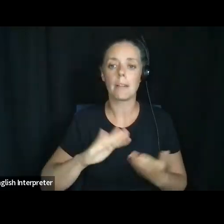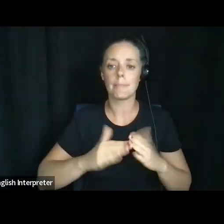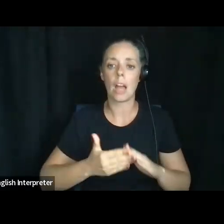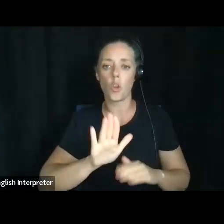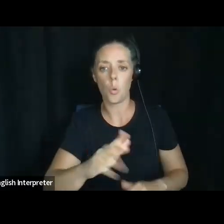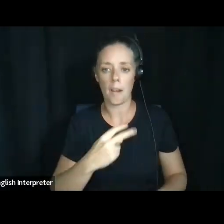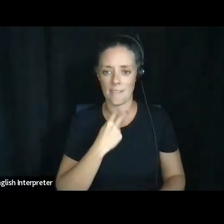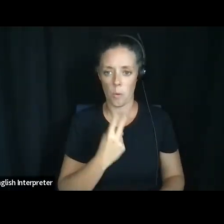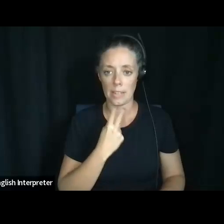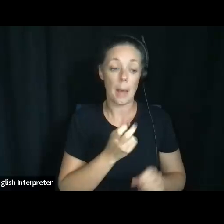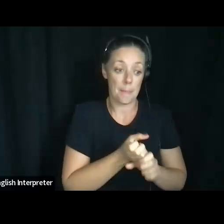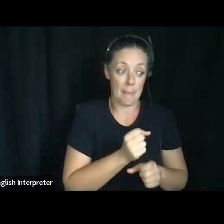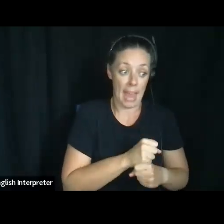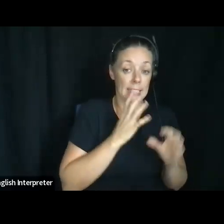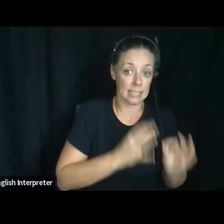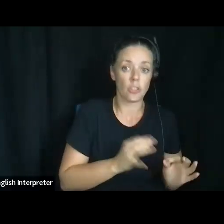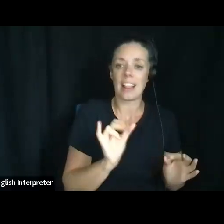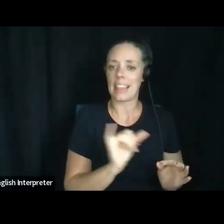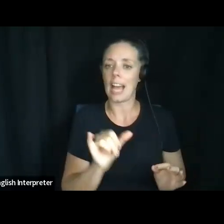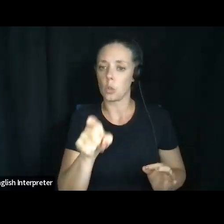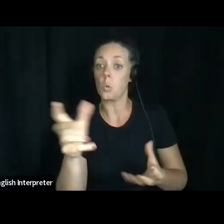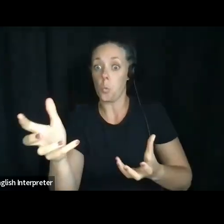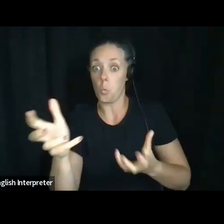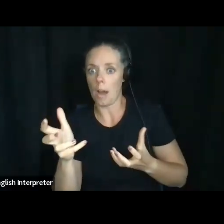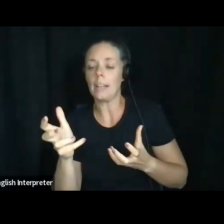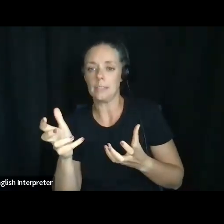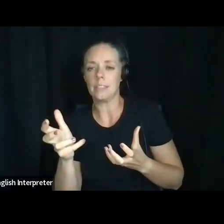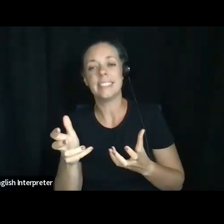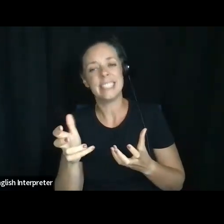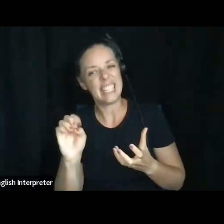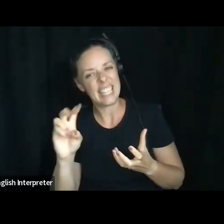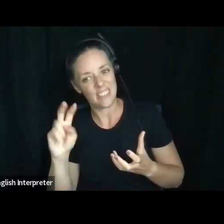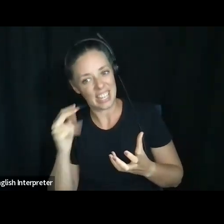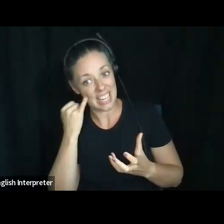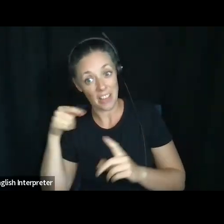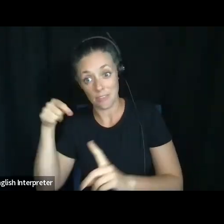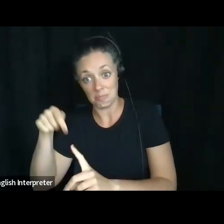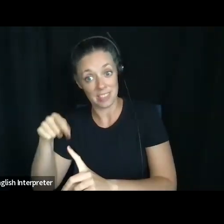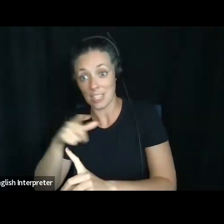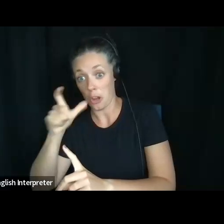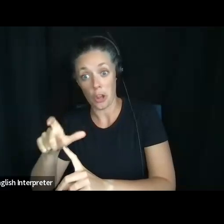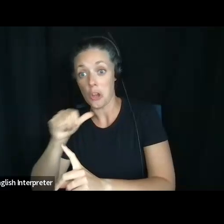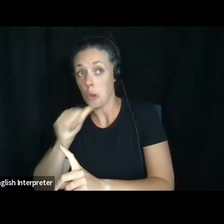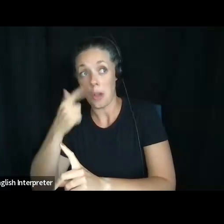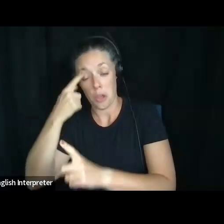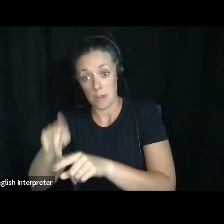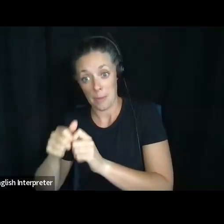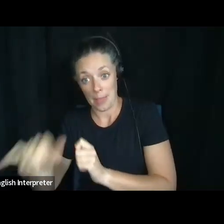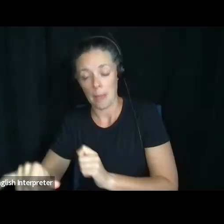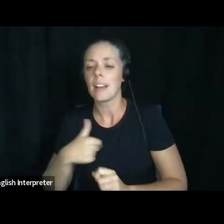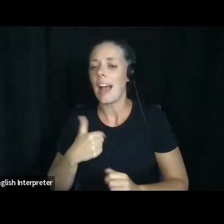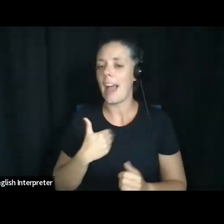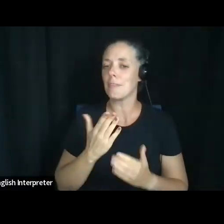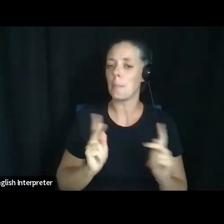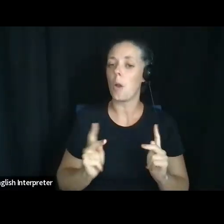decisions as you would make them, even if they don't agree with them. That's the tough part. I have had people that want to do an advanced